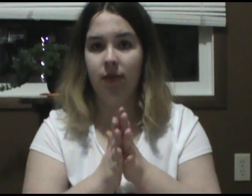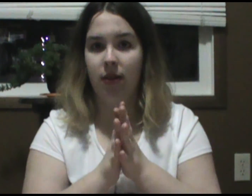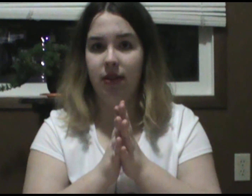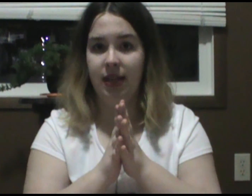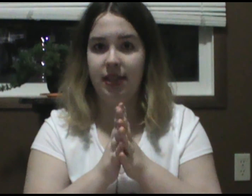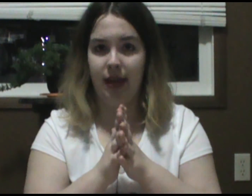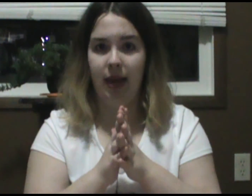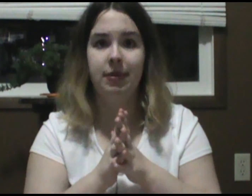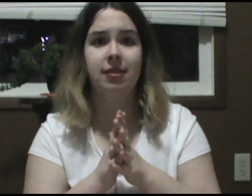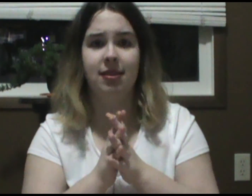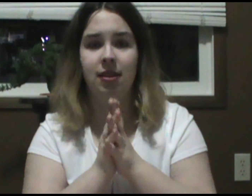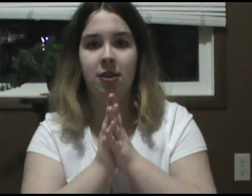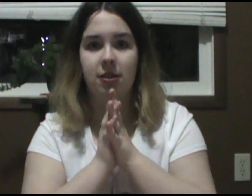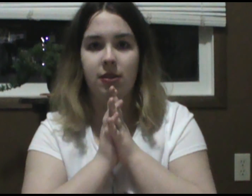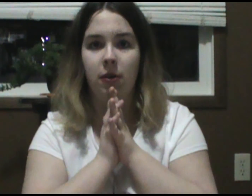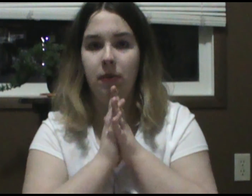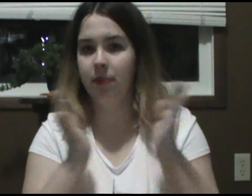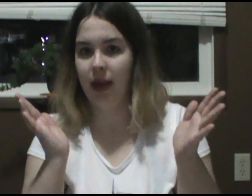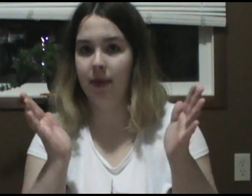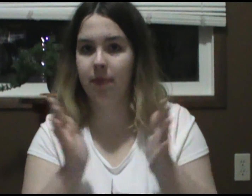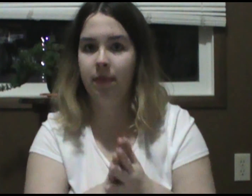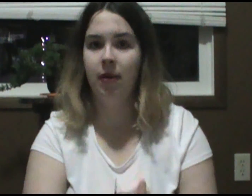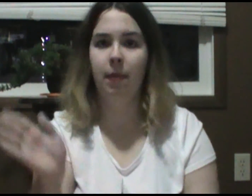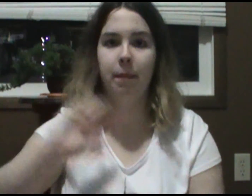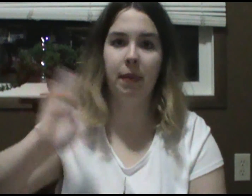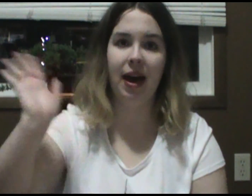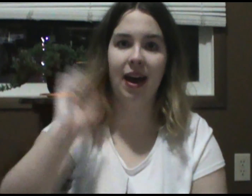called Ice Kick Cables. So yeah. Bye! Bye!